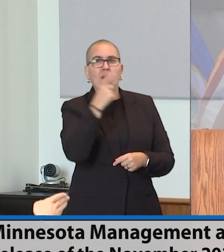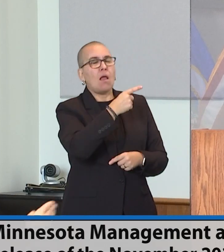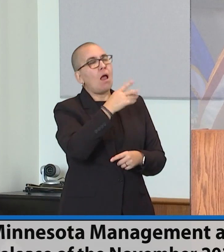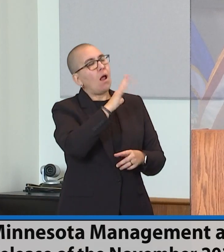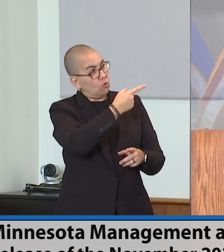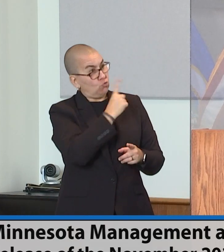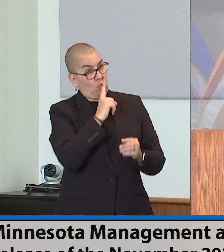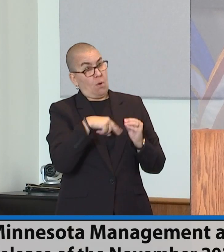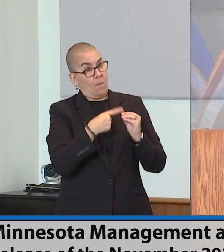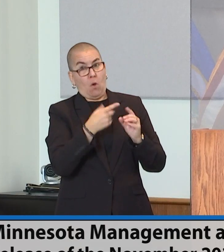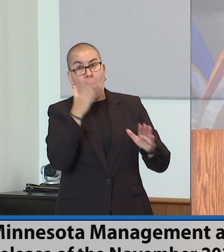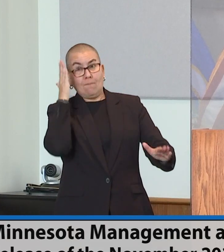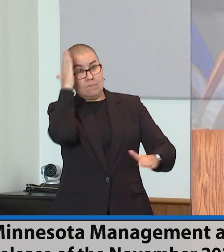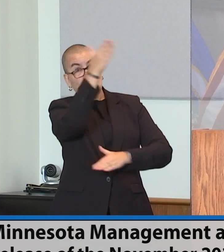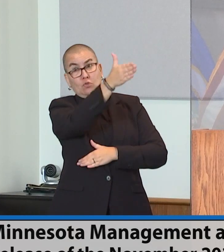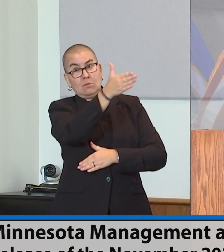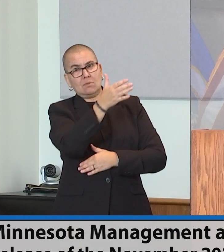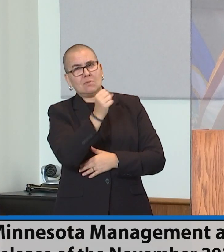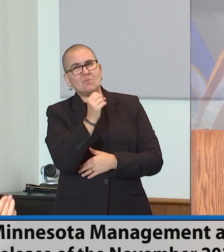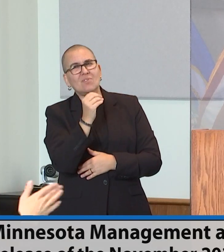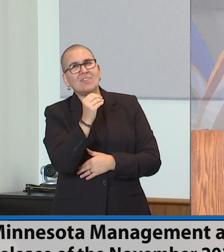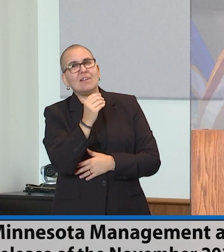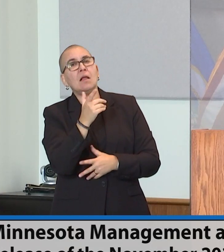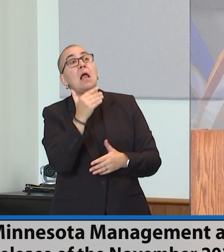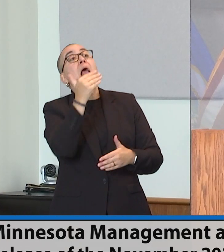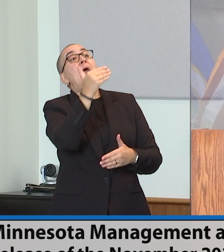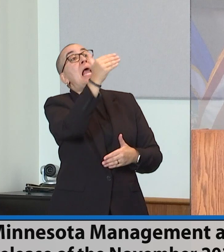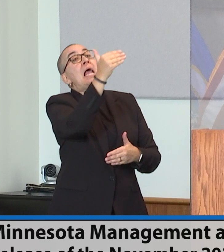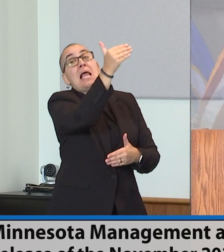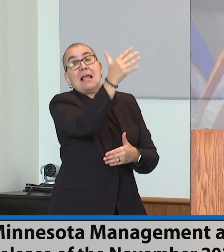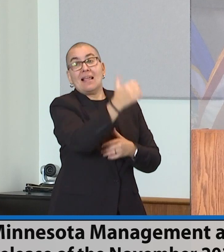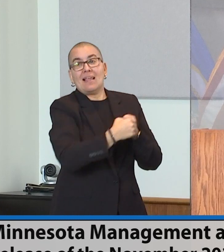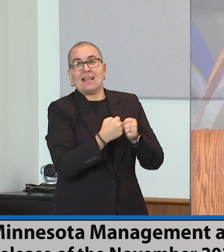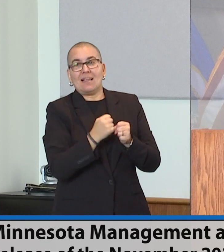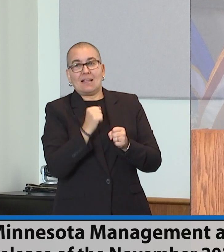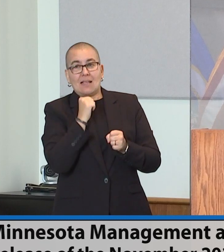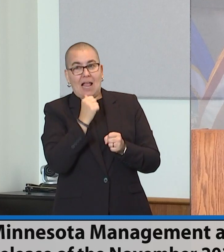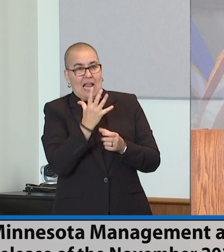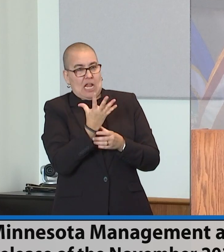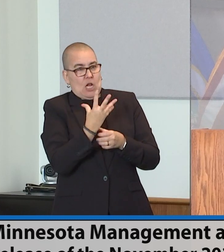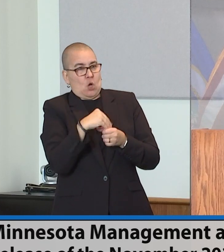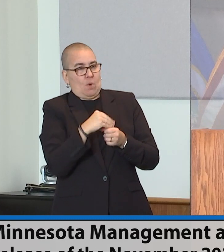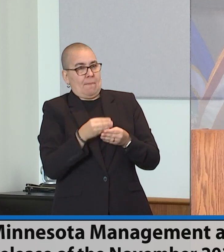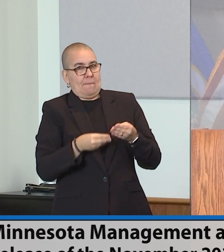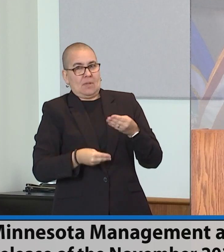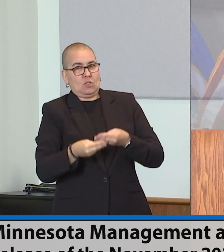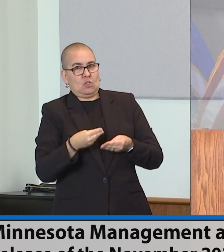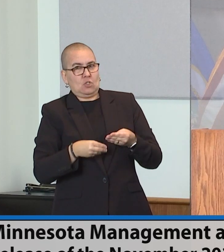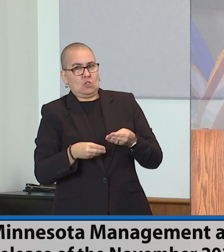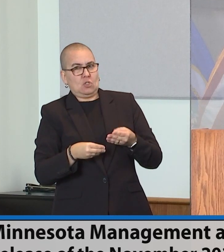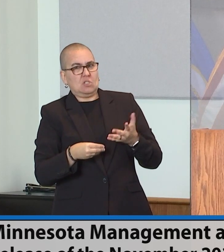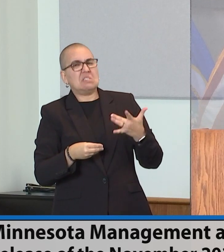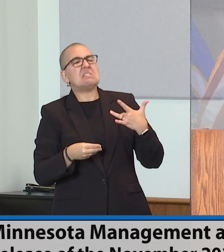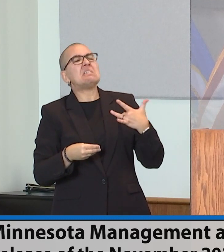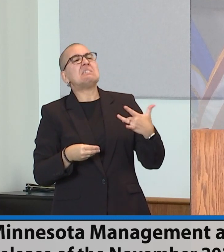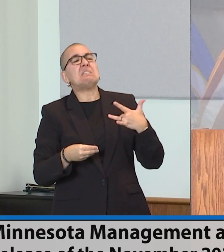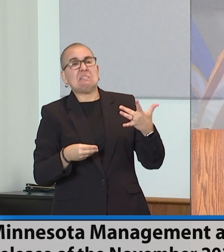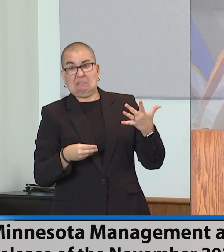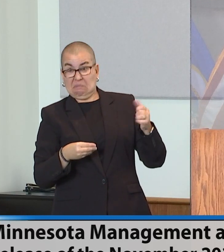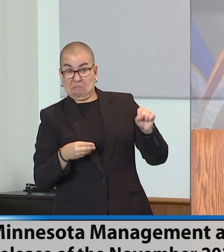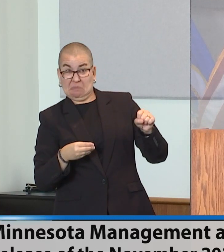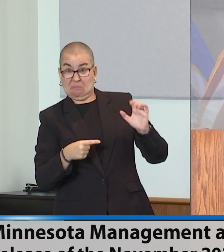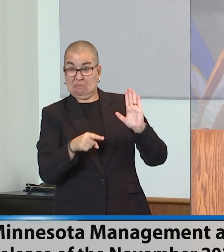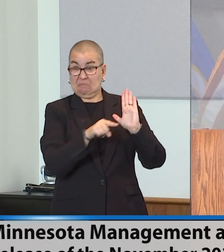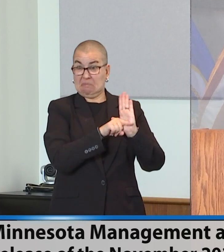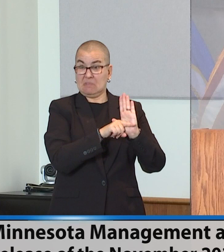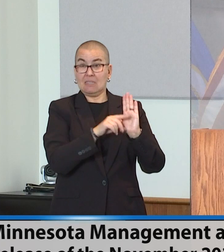budget, at least the first out budget or the two out budgets. There's often, which was one reason why inflation was such a